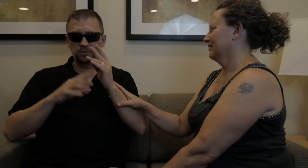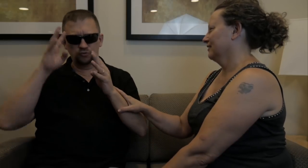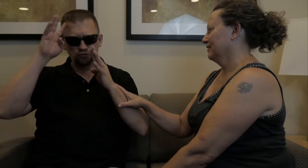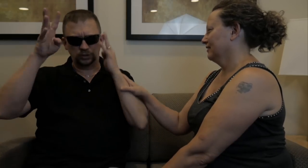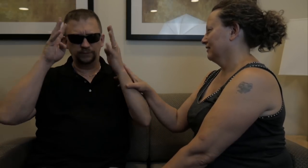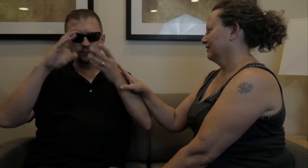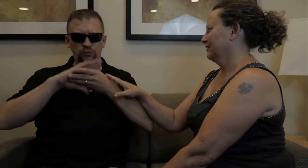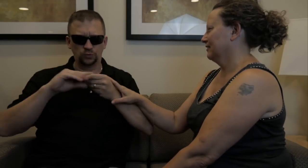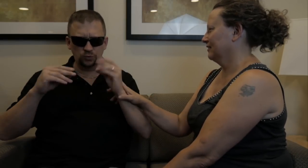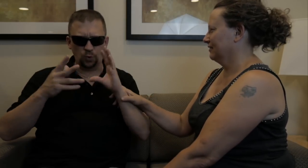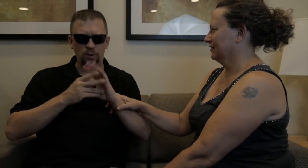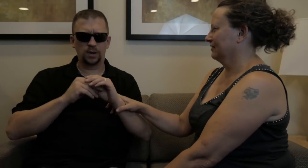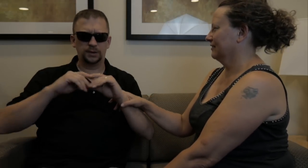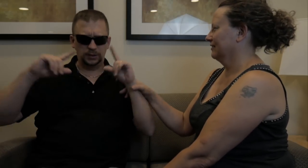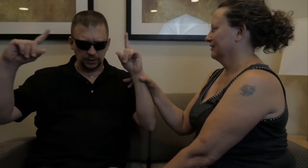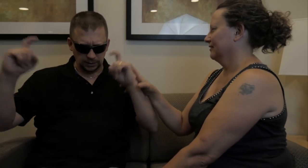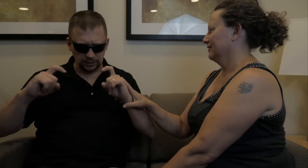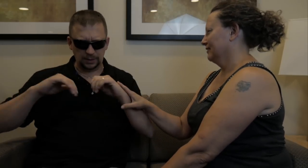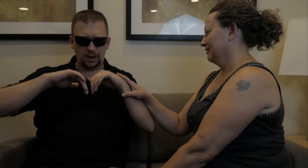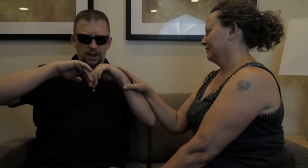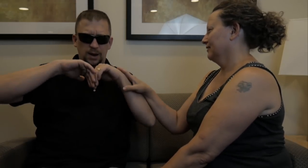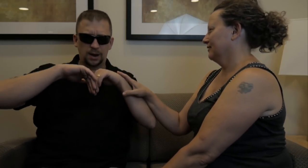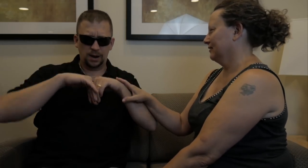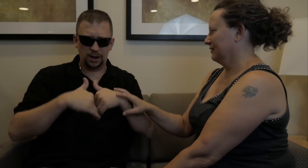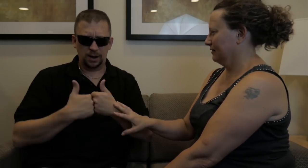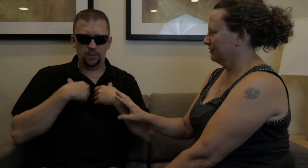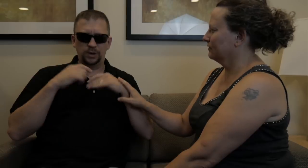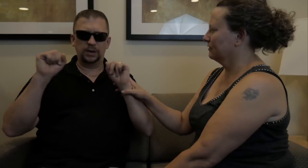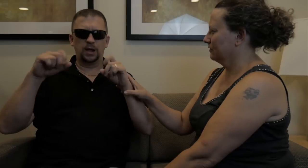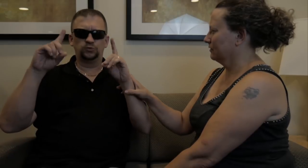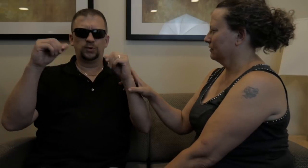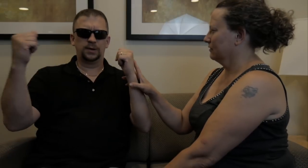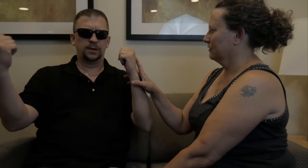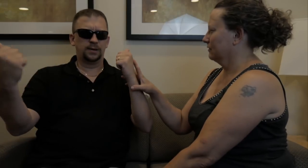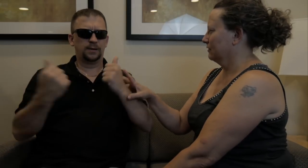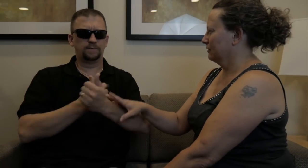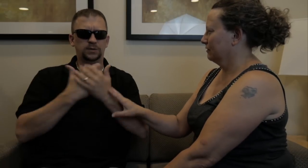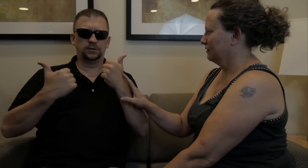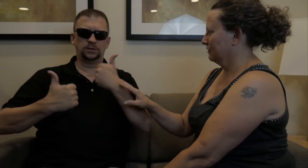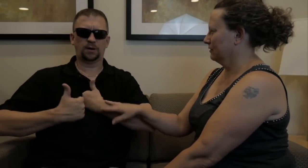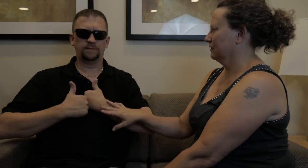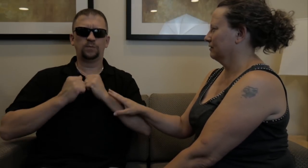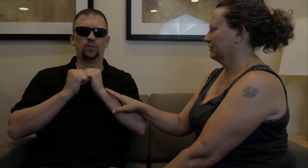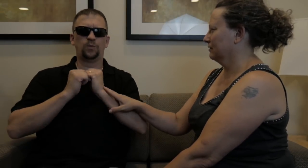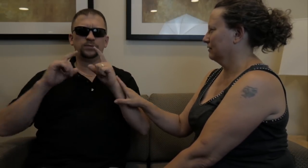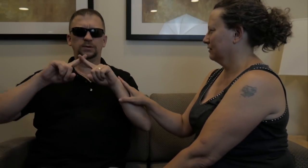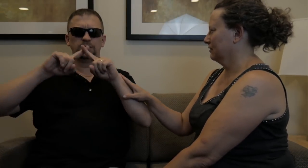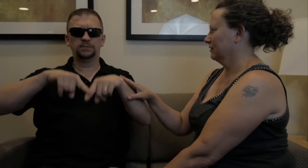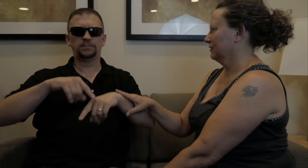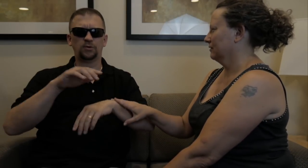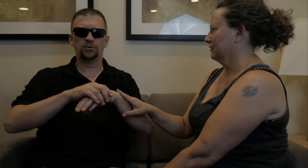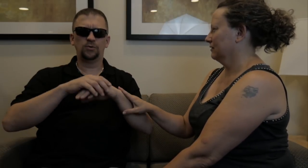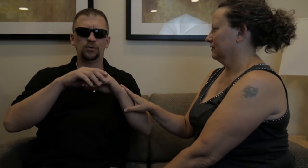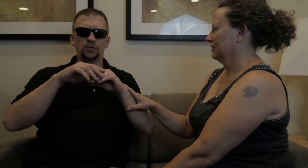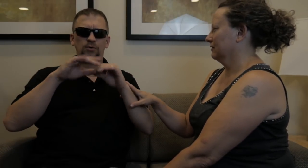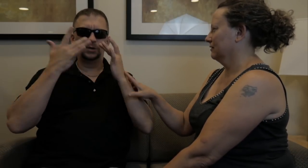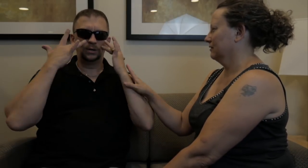people to create the story. To figure out how we could do everything ourselves without depending on sighted people